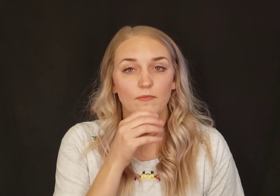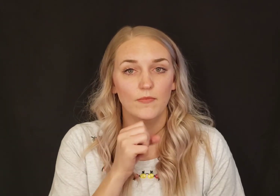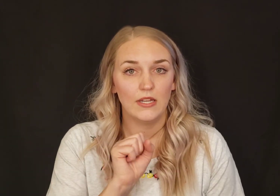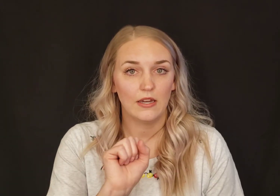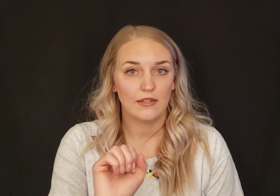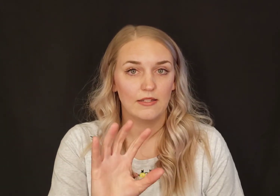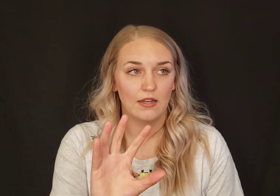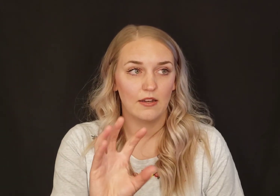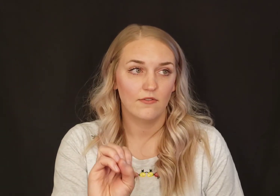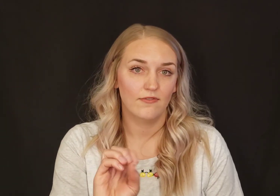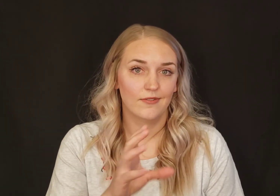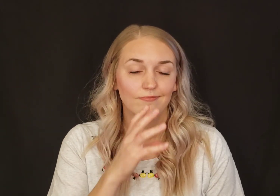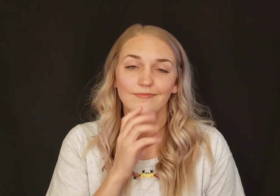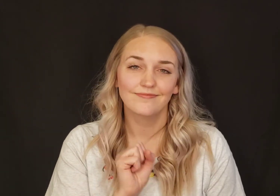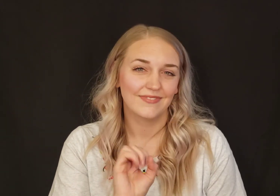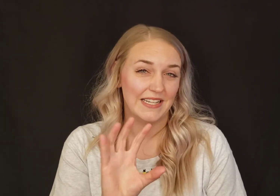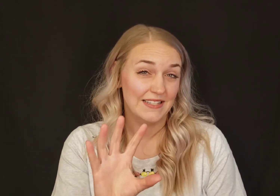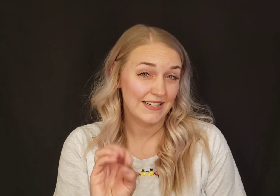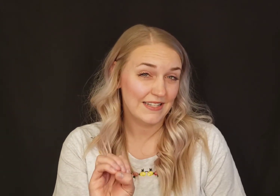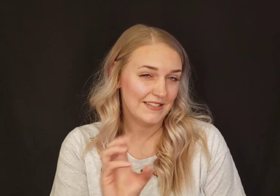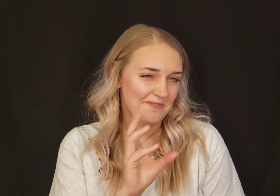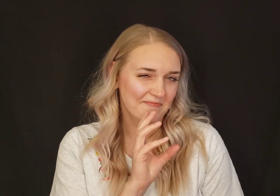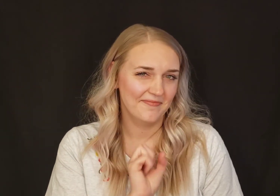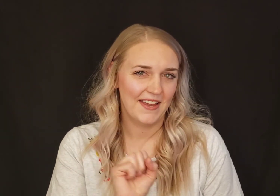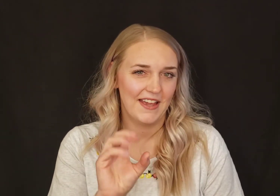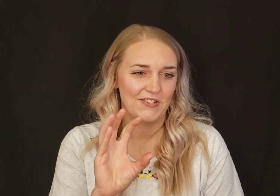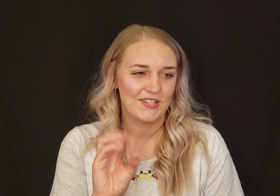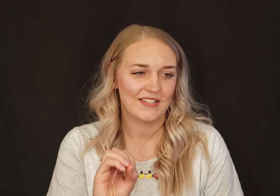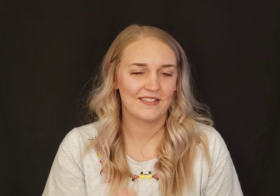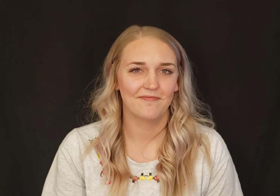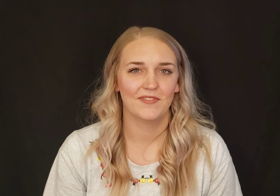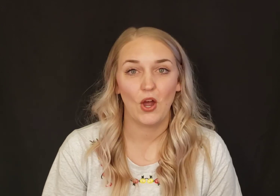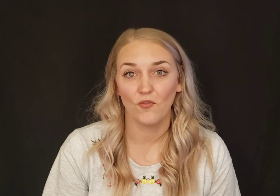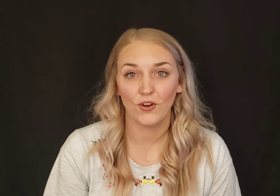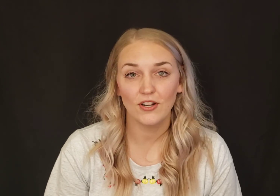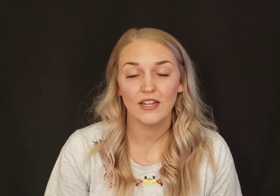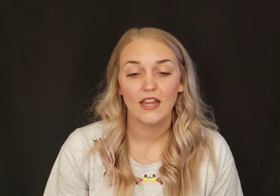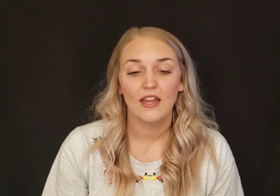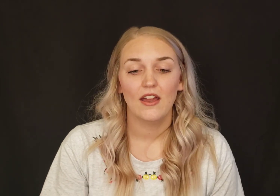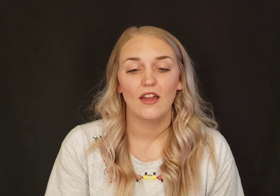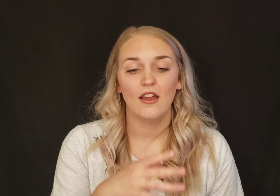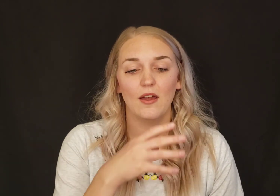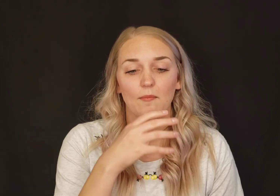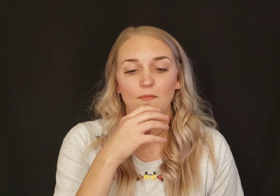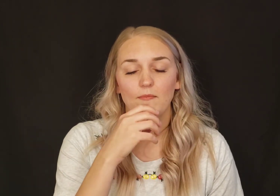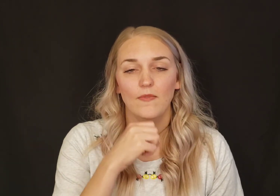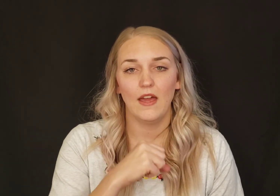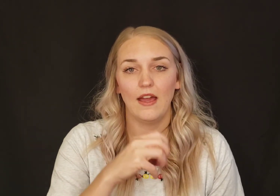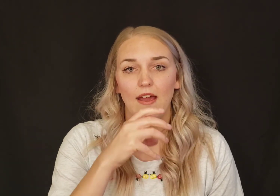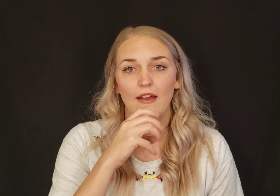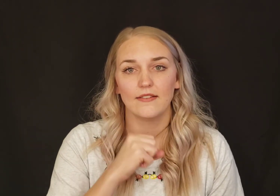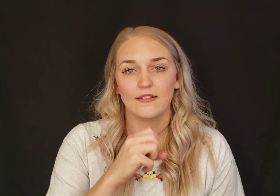Because of laziness and just comfort, that has